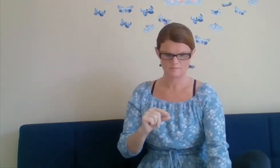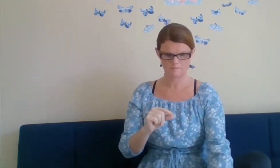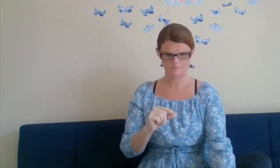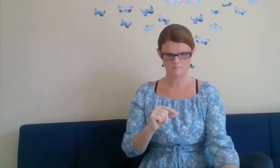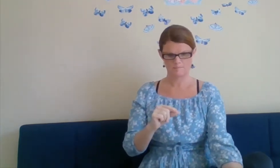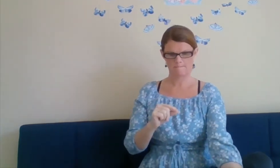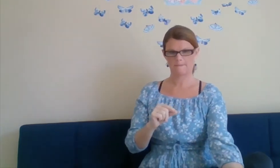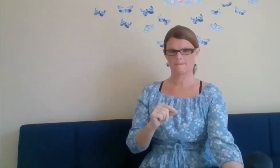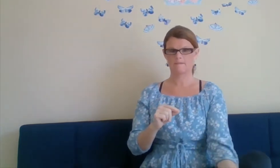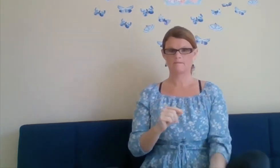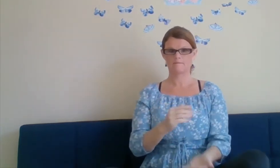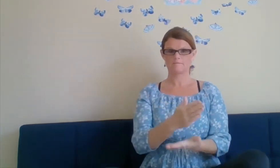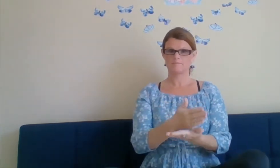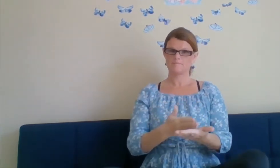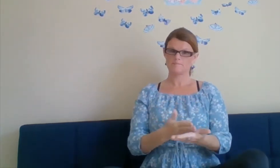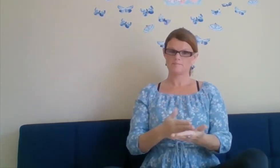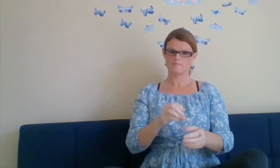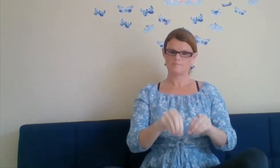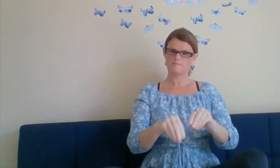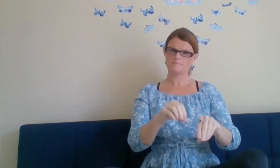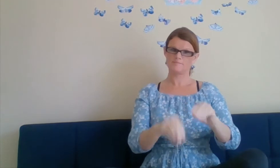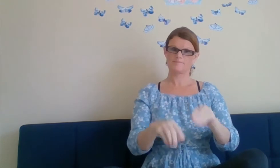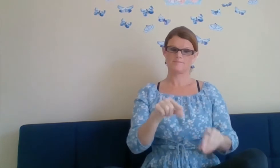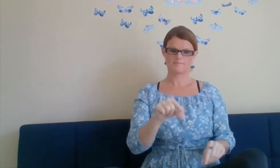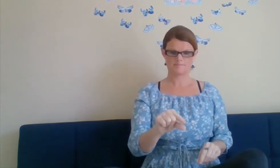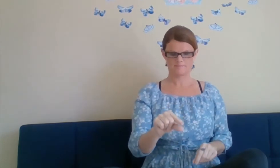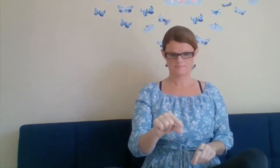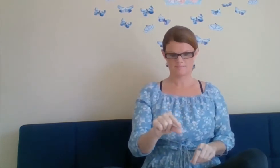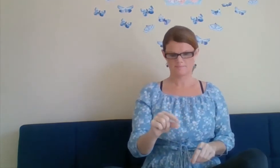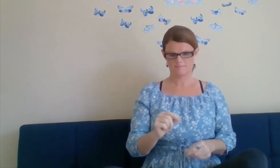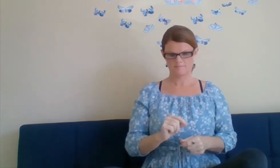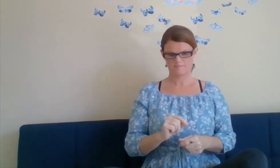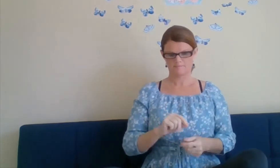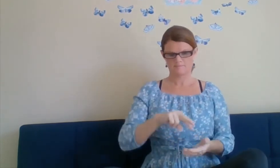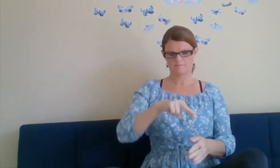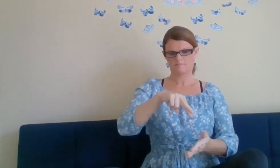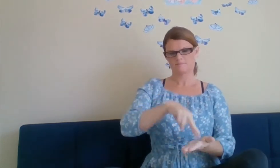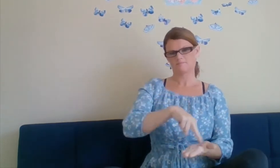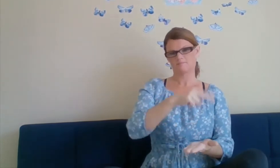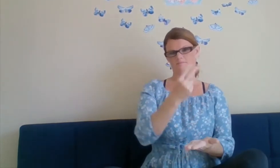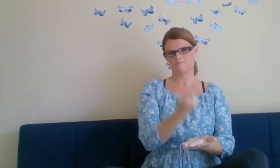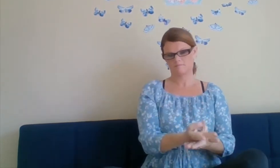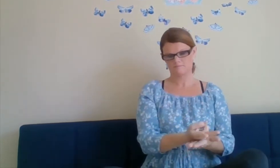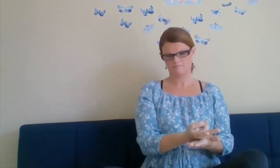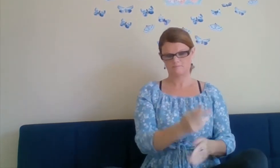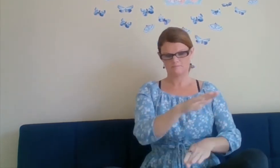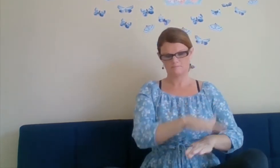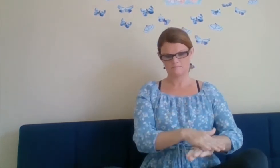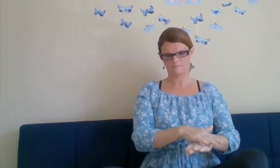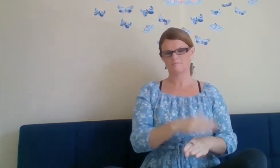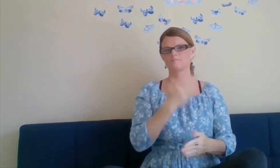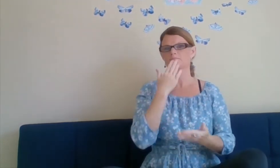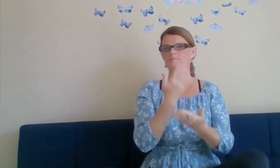Some seeds fell on good soil